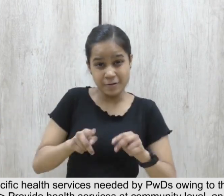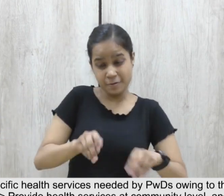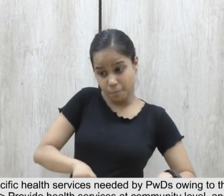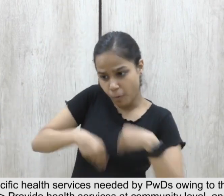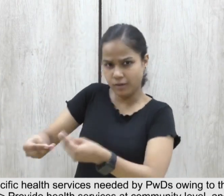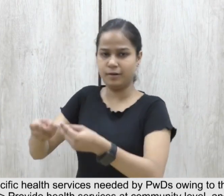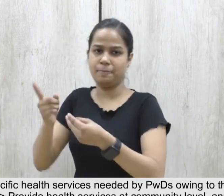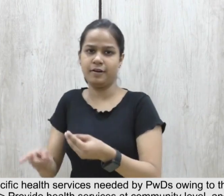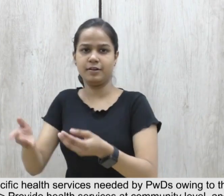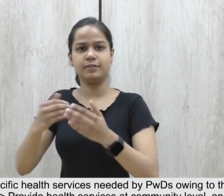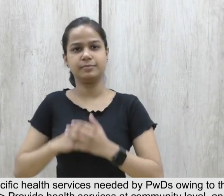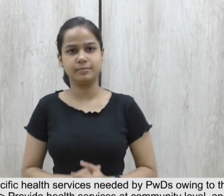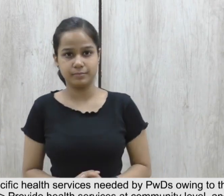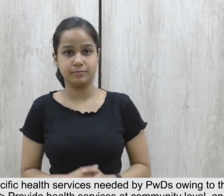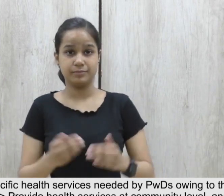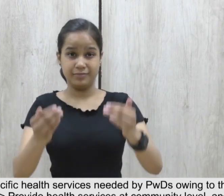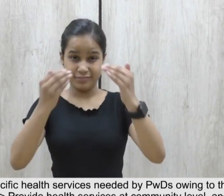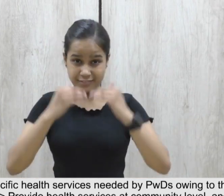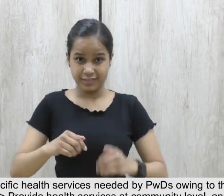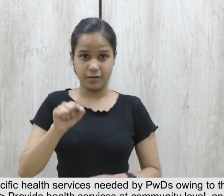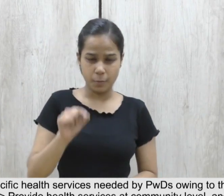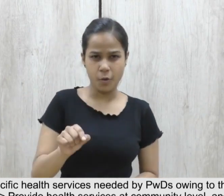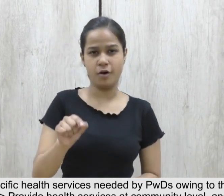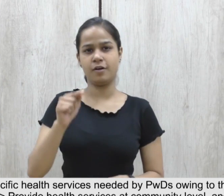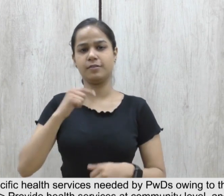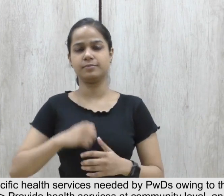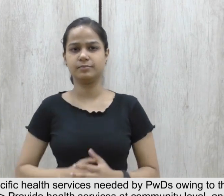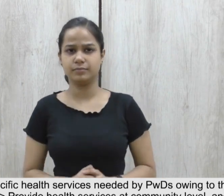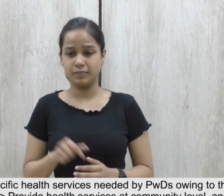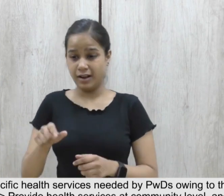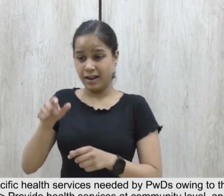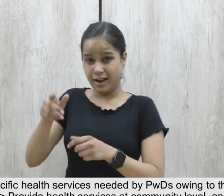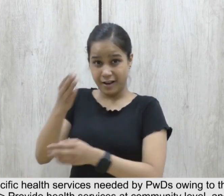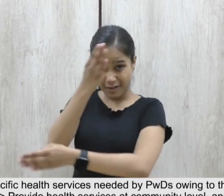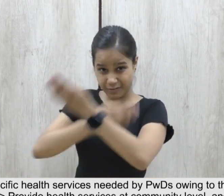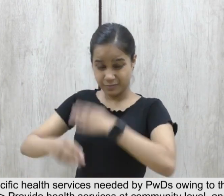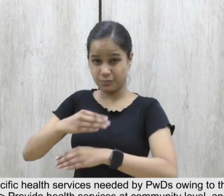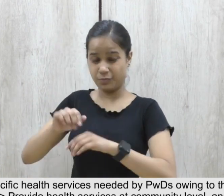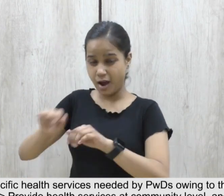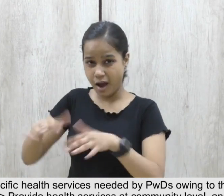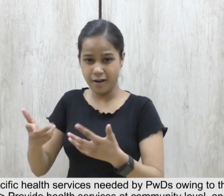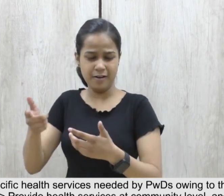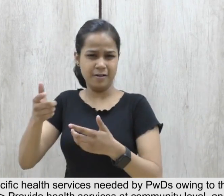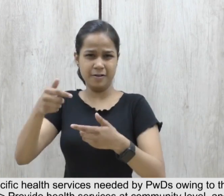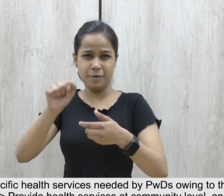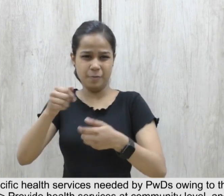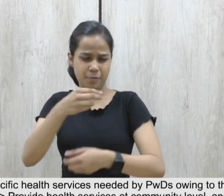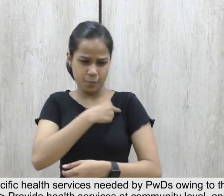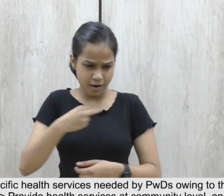disabilities. 8.7 Provide health services at community